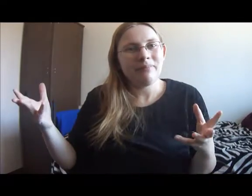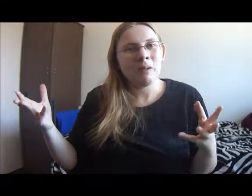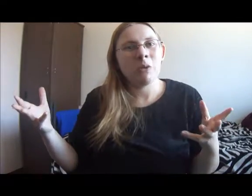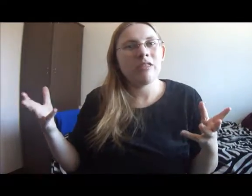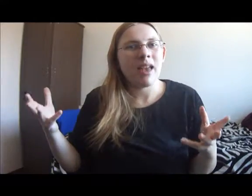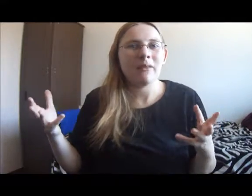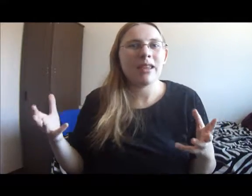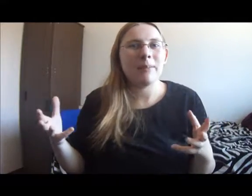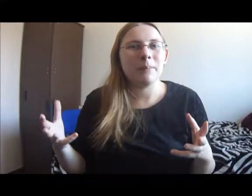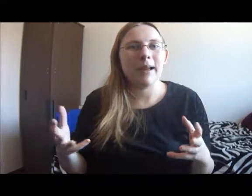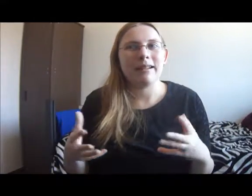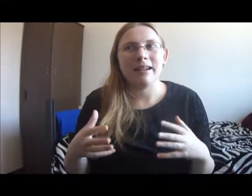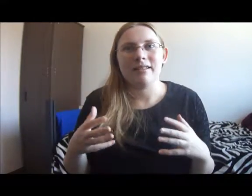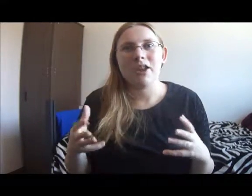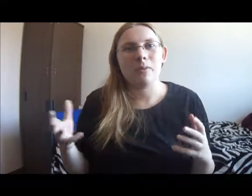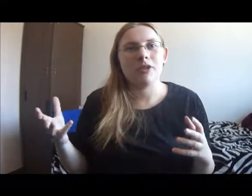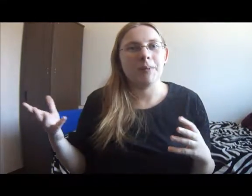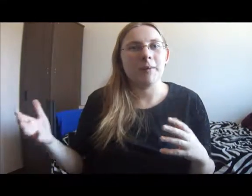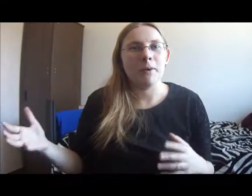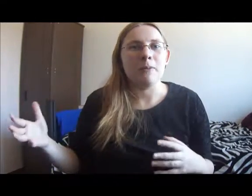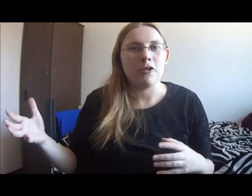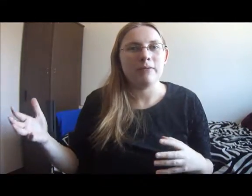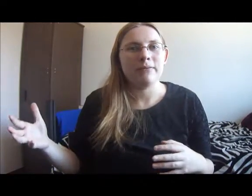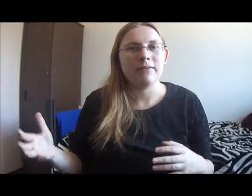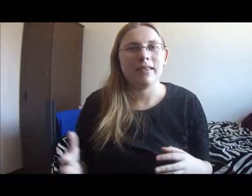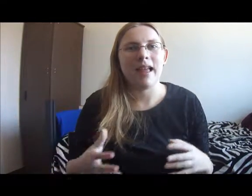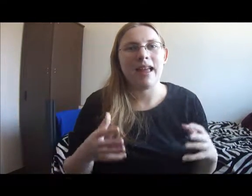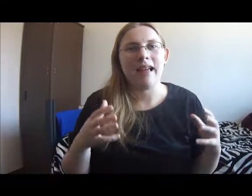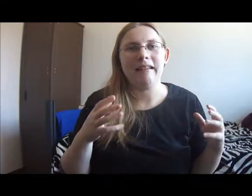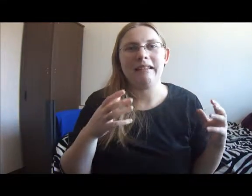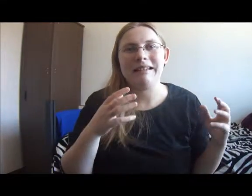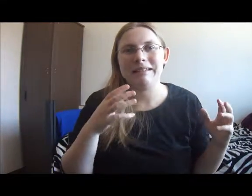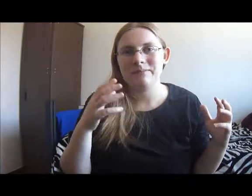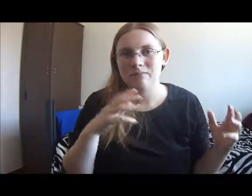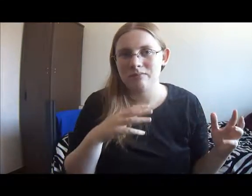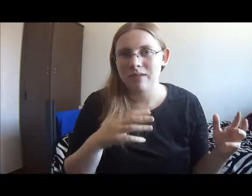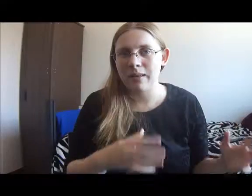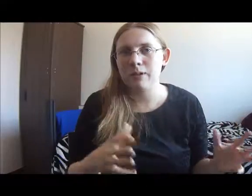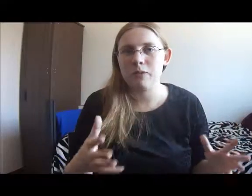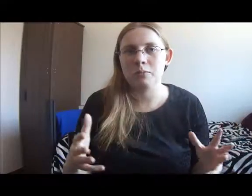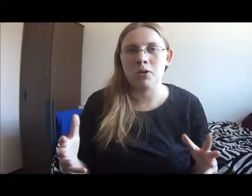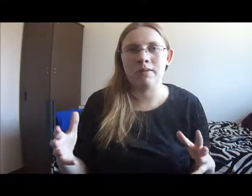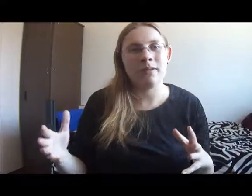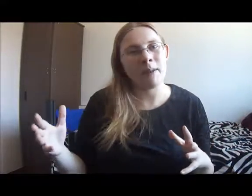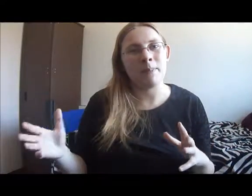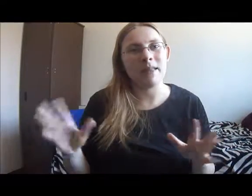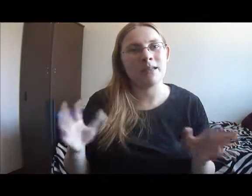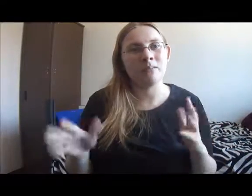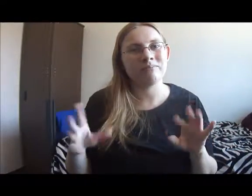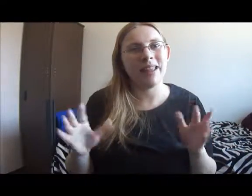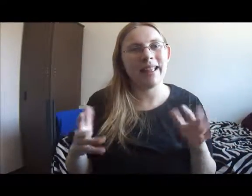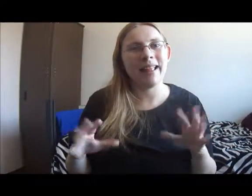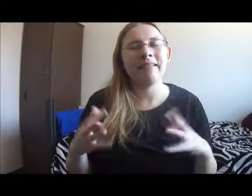We just have to keep in mind that it's not always going to be one motive. And some of those motives might be a little meh.